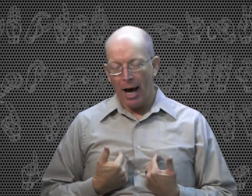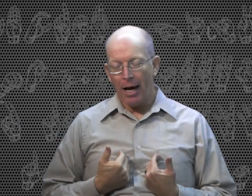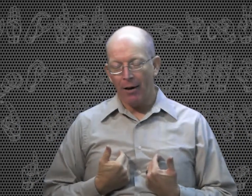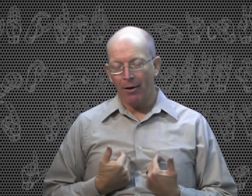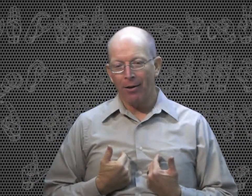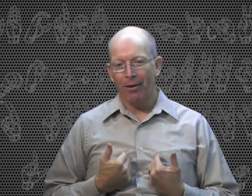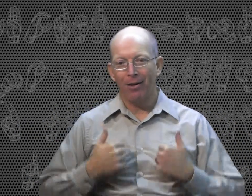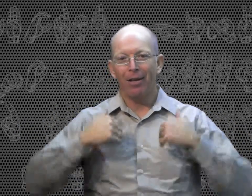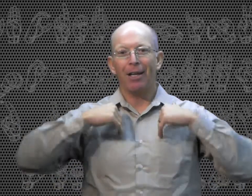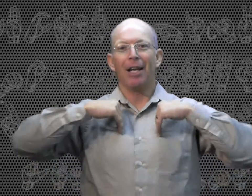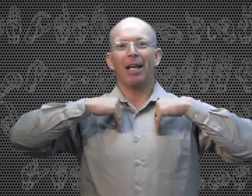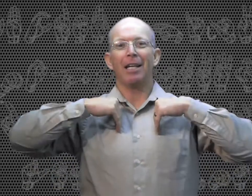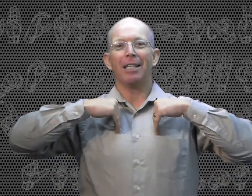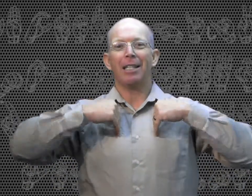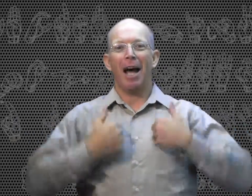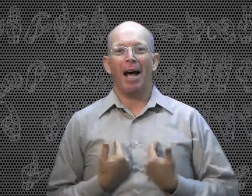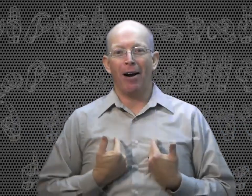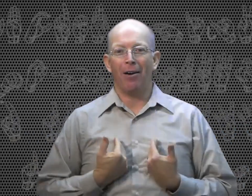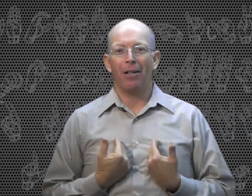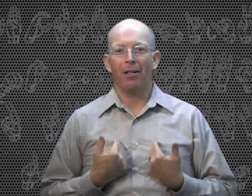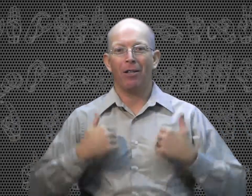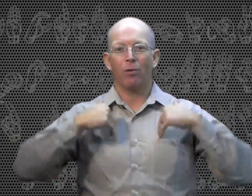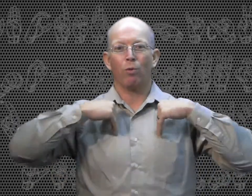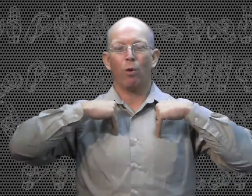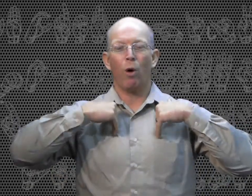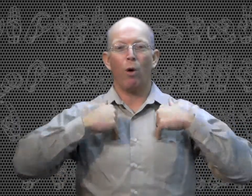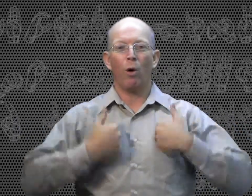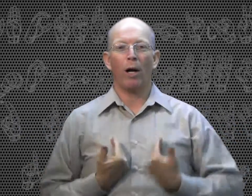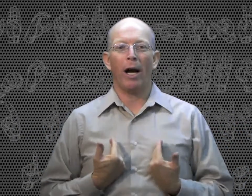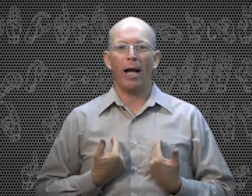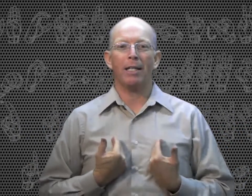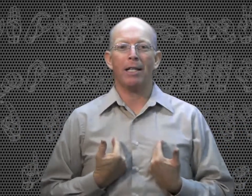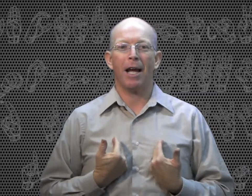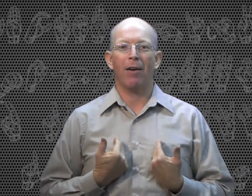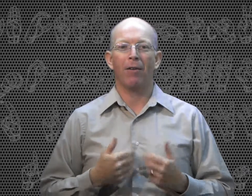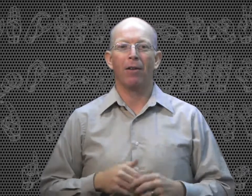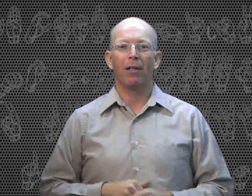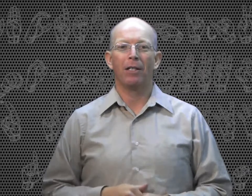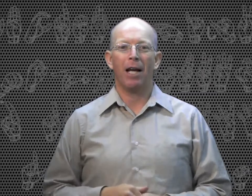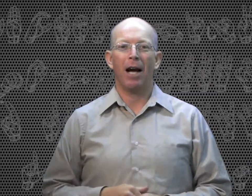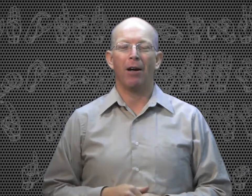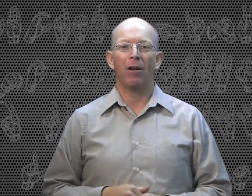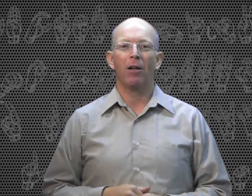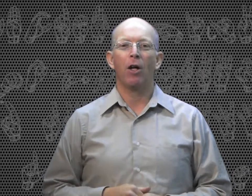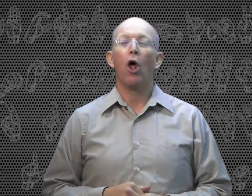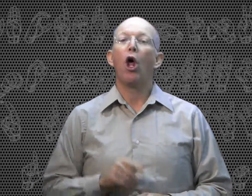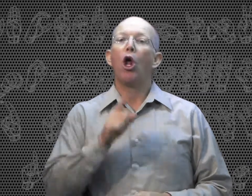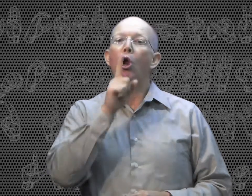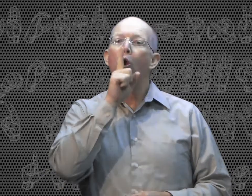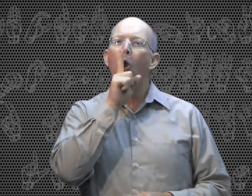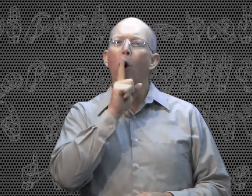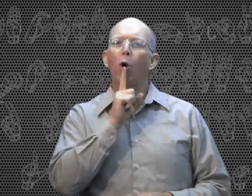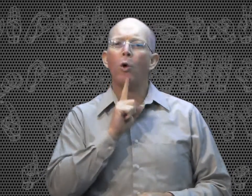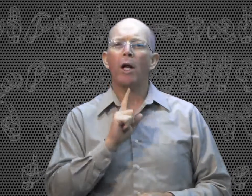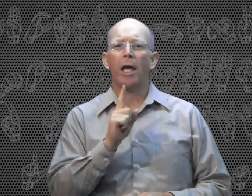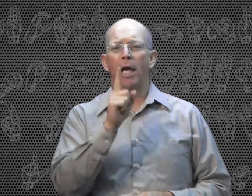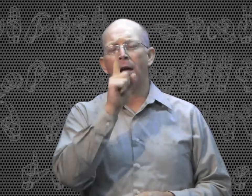Tired. Tired. Just roll your hands down. Tired. Lonely.